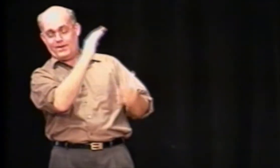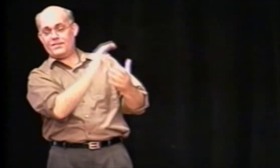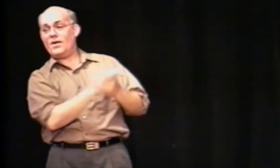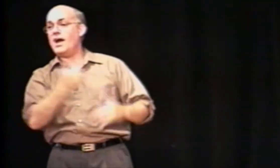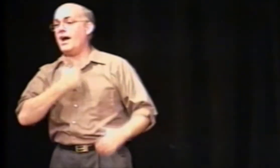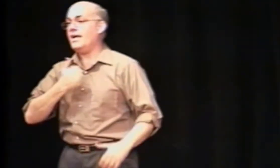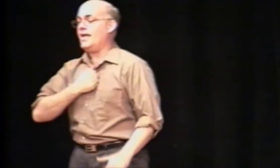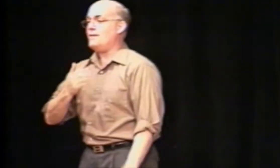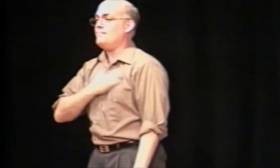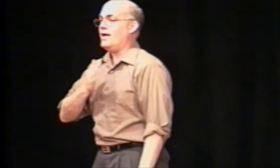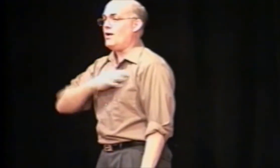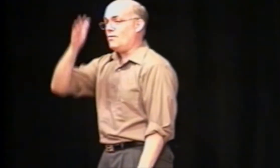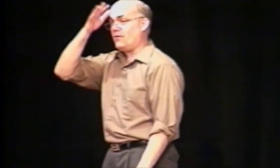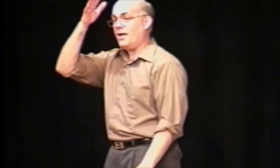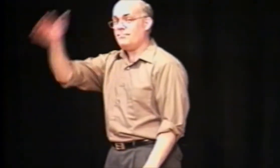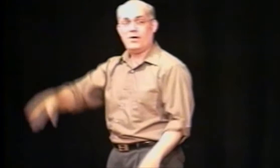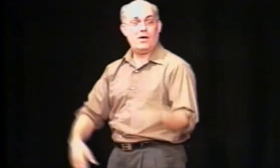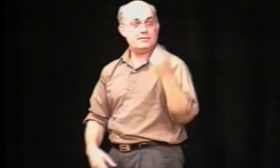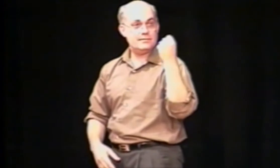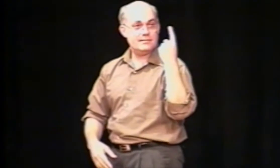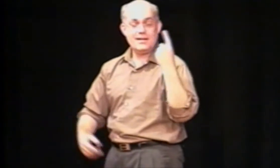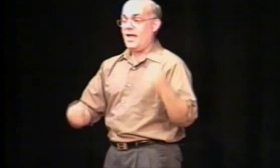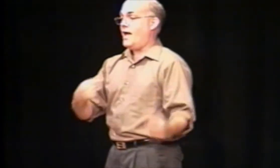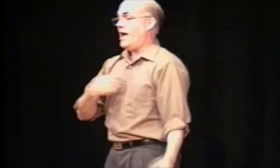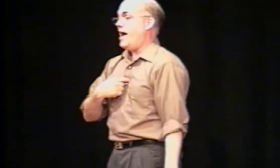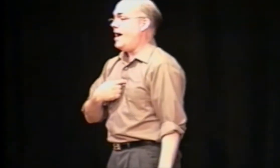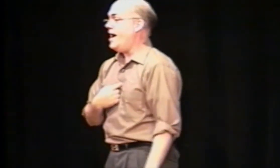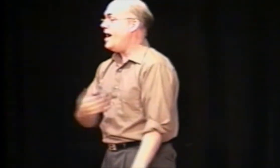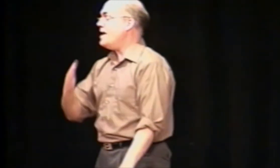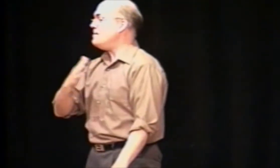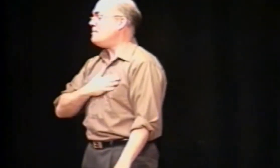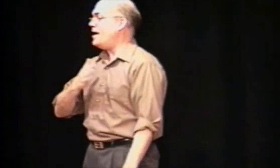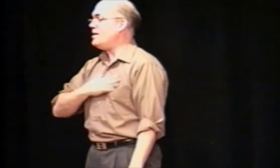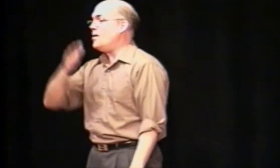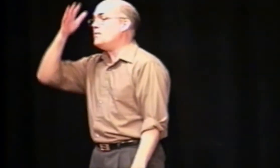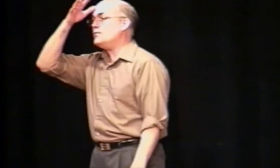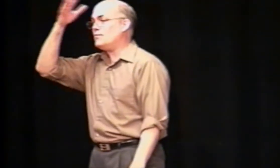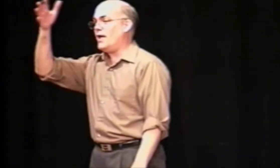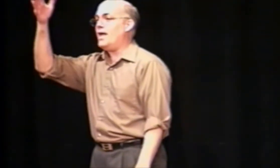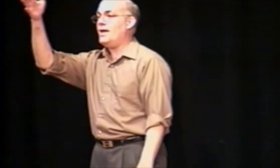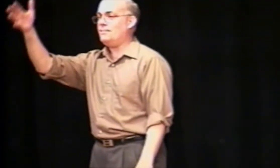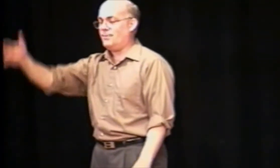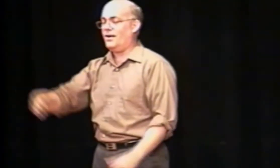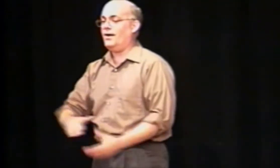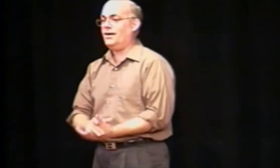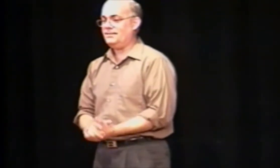grandmother, I am my own grandpa. I'm my own grandpa.